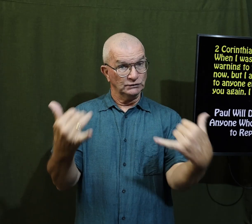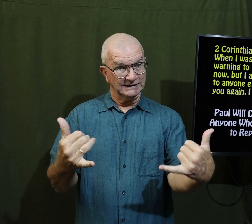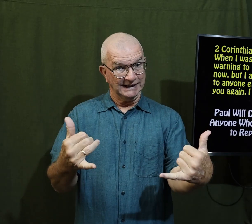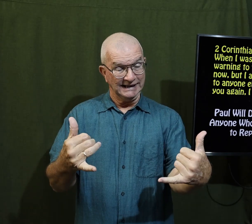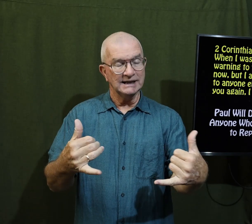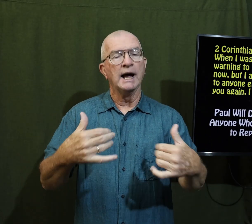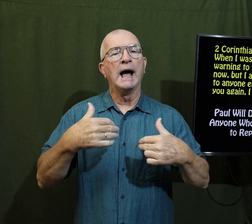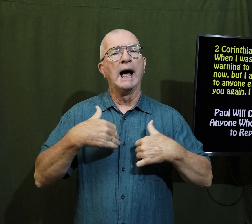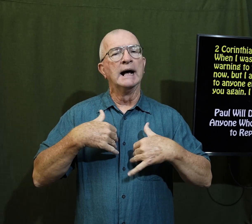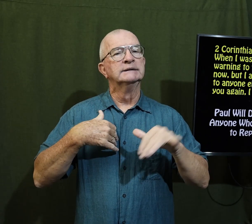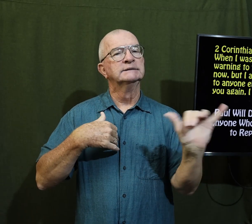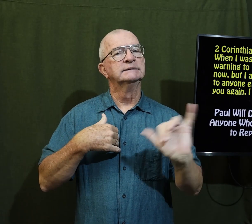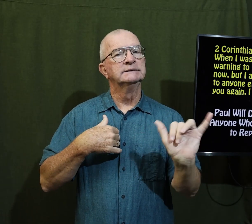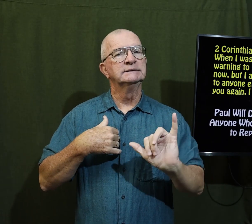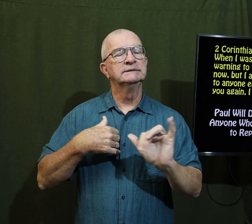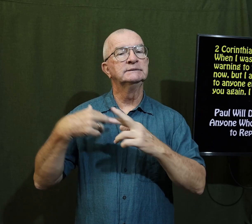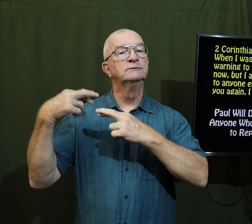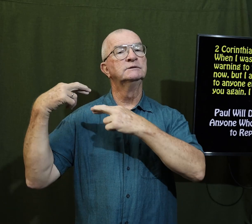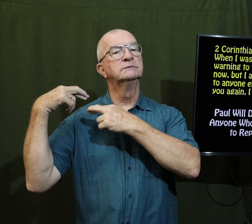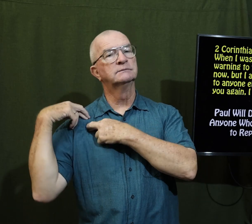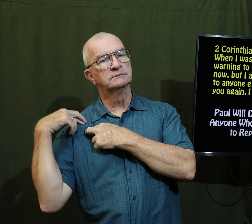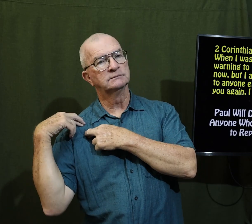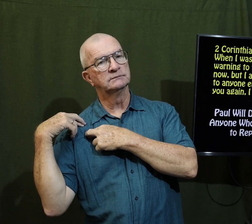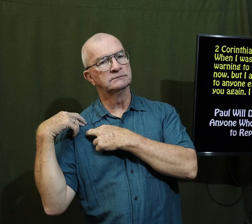The church today has the same responsibility.